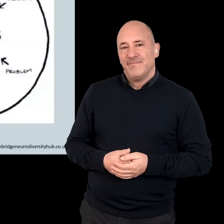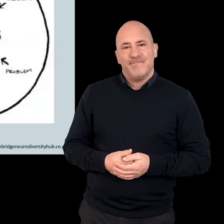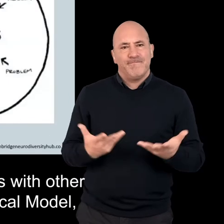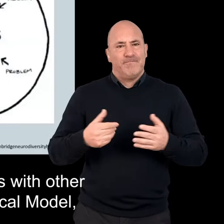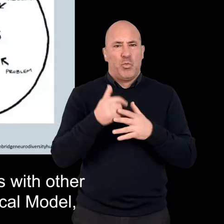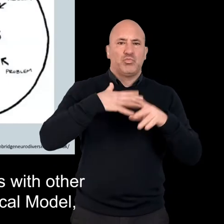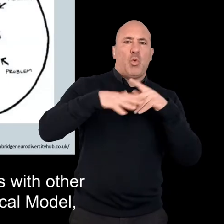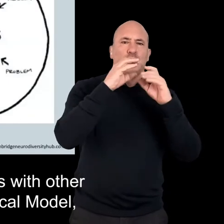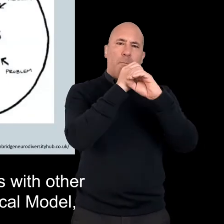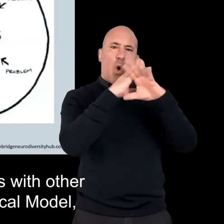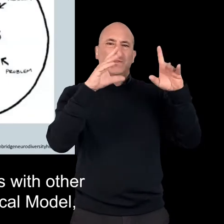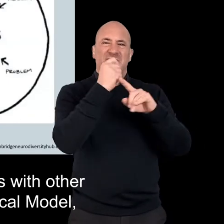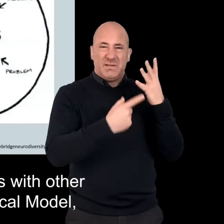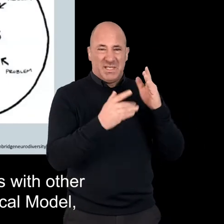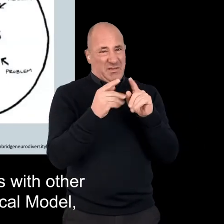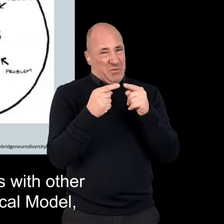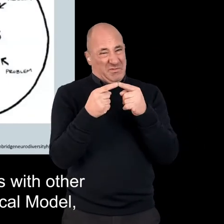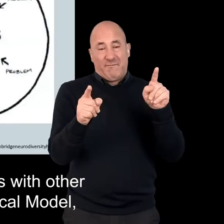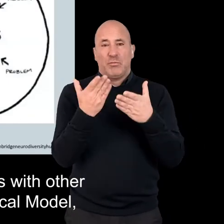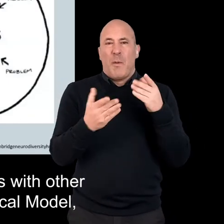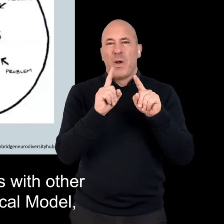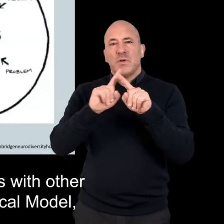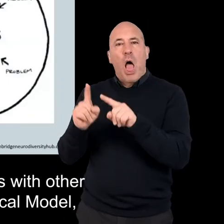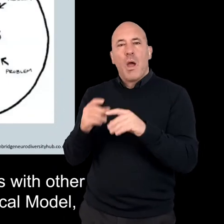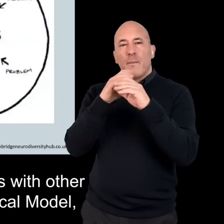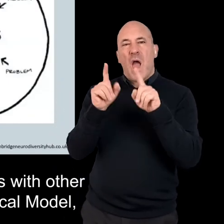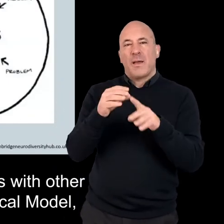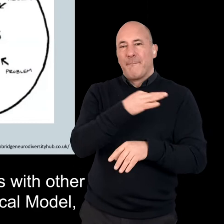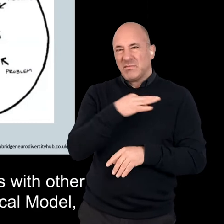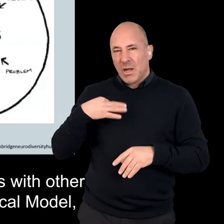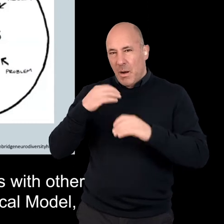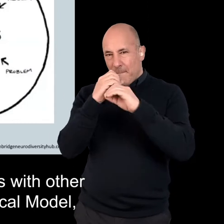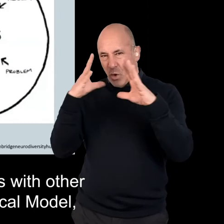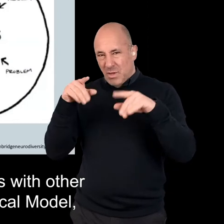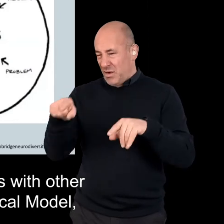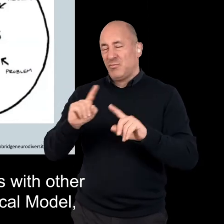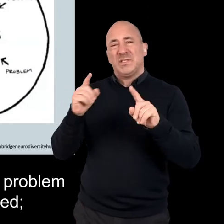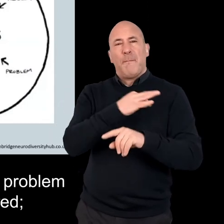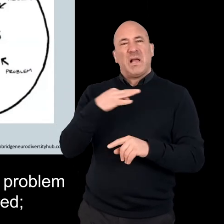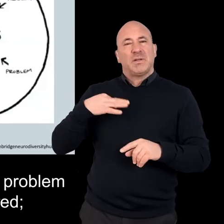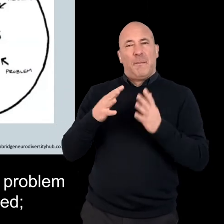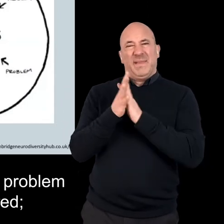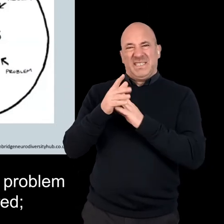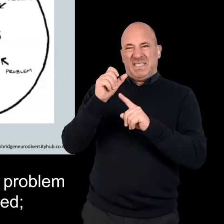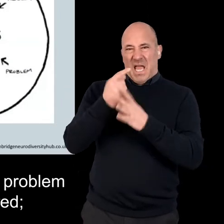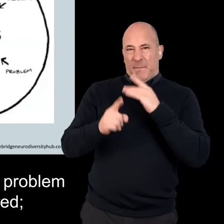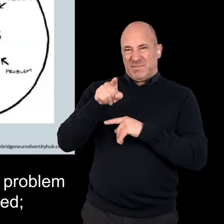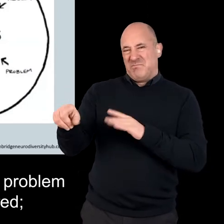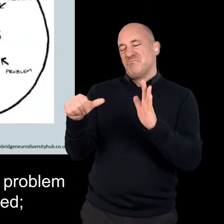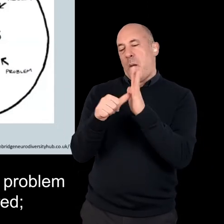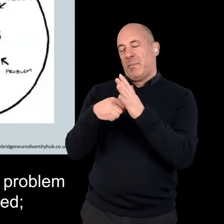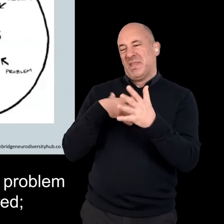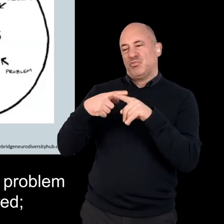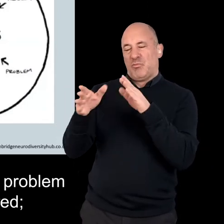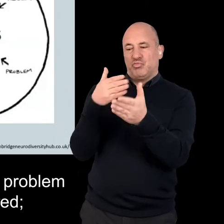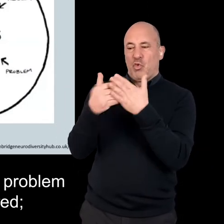The social model of disability contrasts with other models of disability, such as the medical model, which views disabled people as the